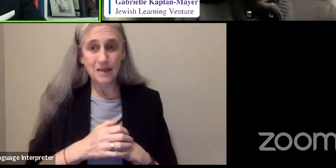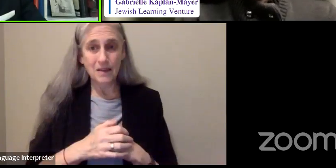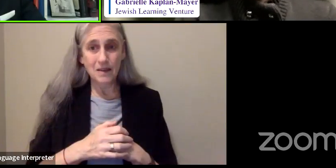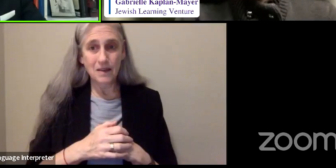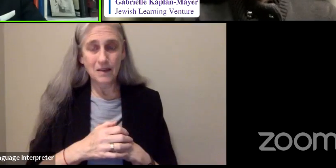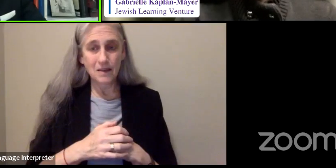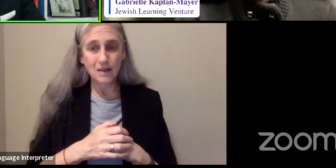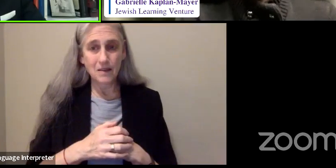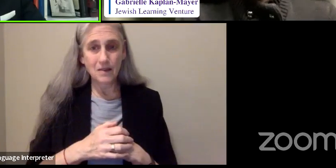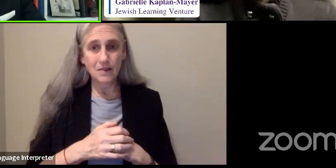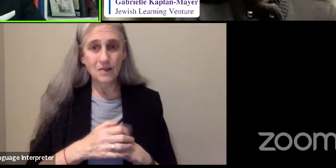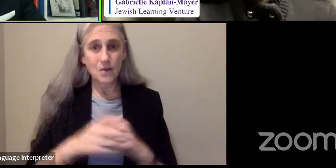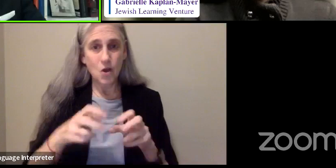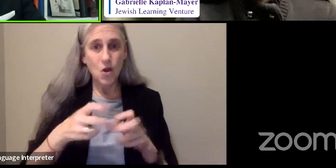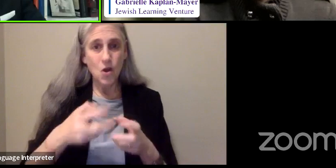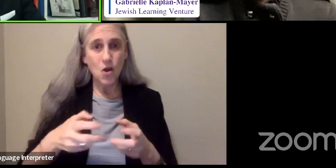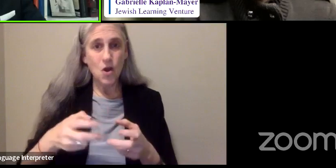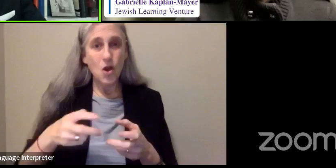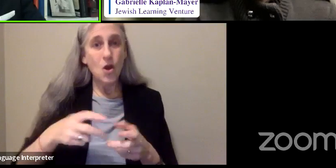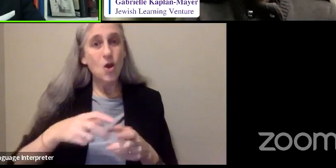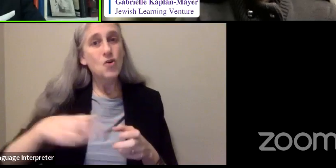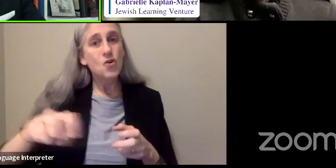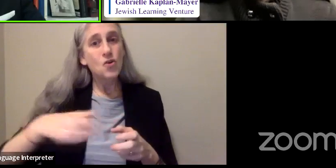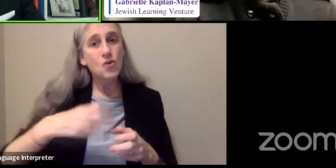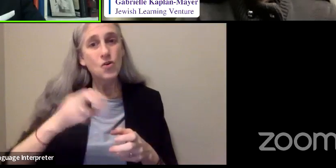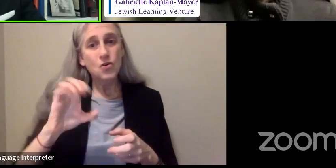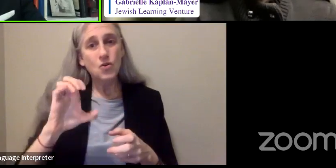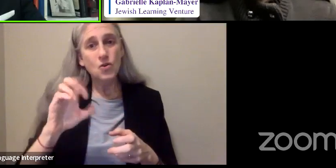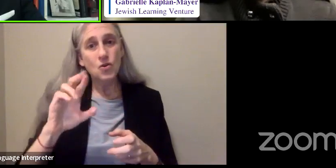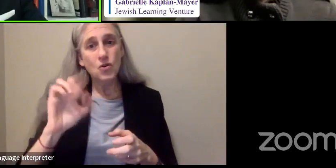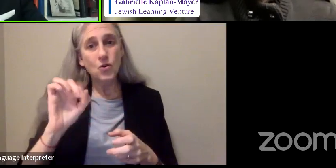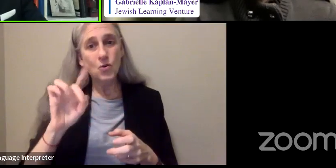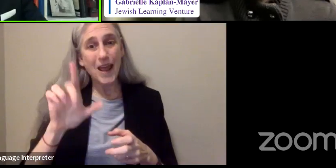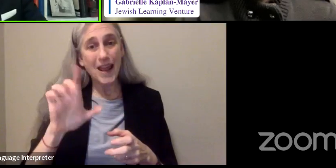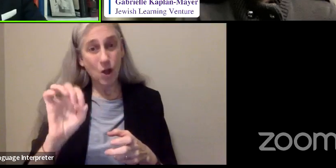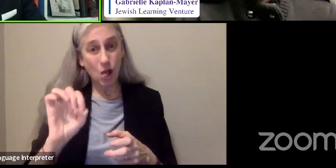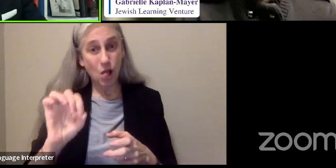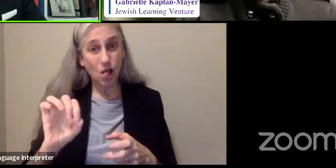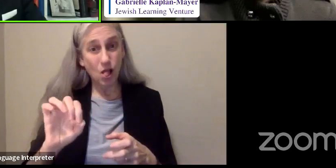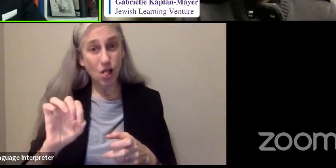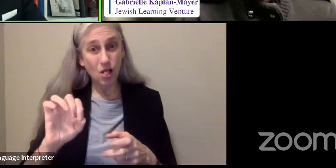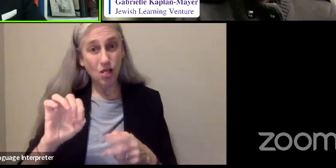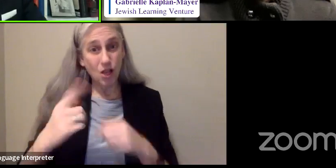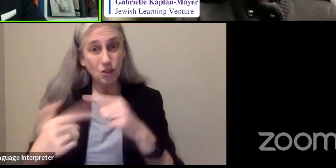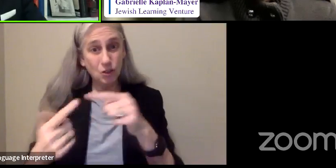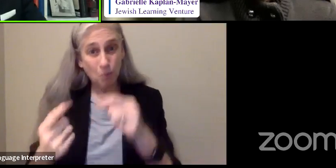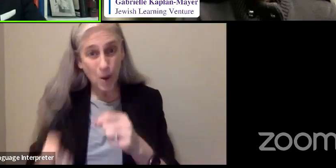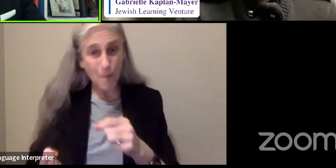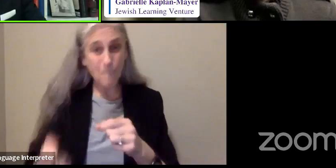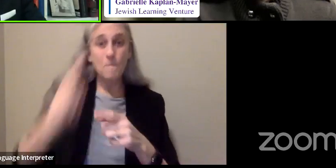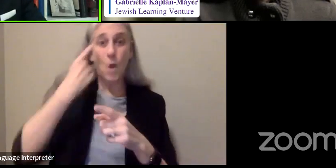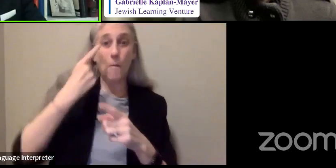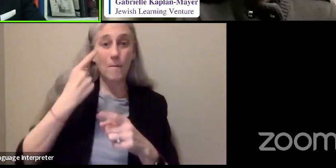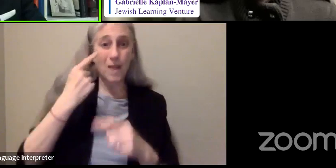cradle burst into her eye, requiring her to get a prosthetic.